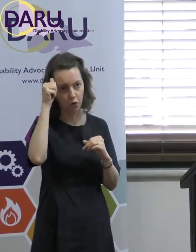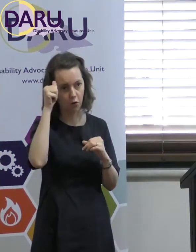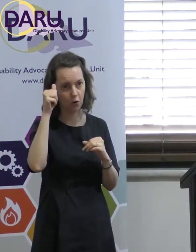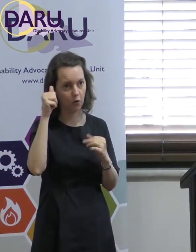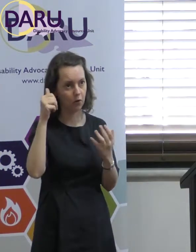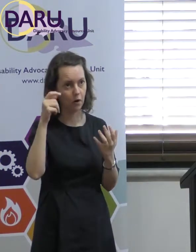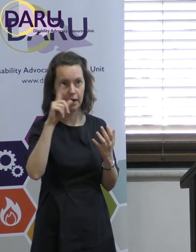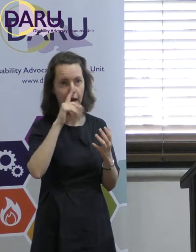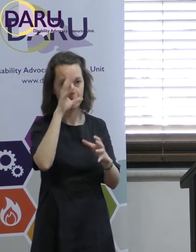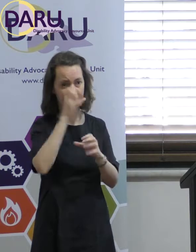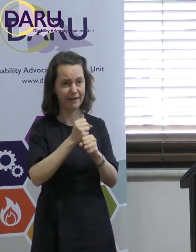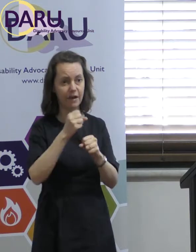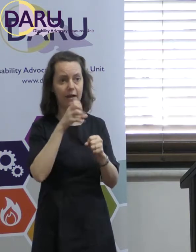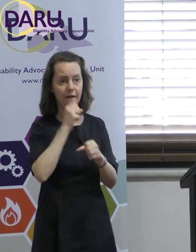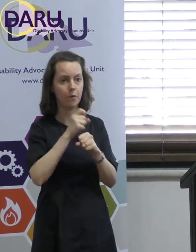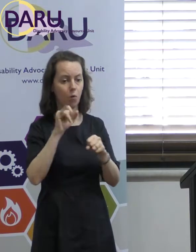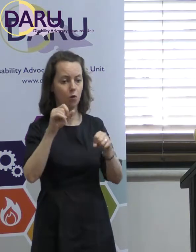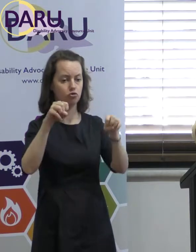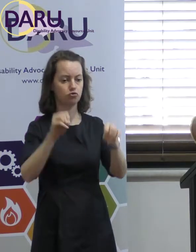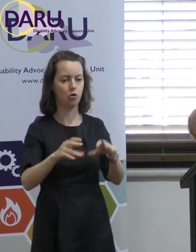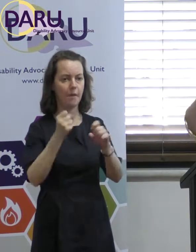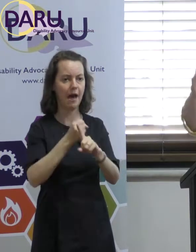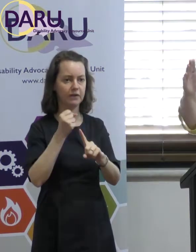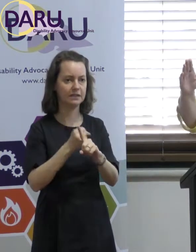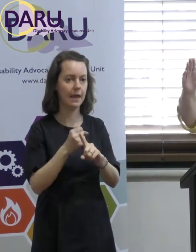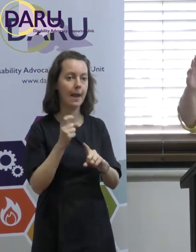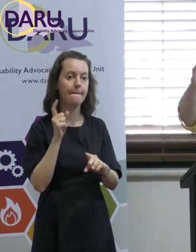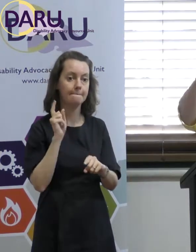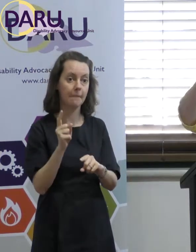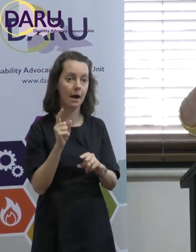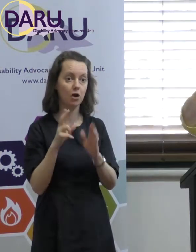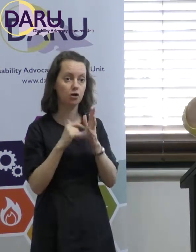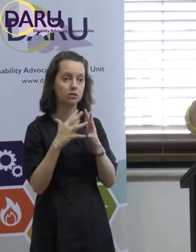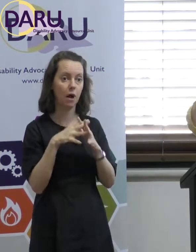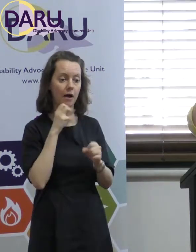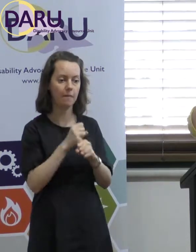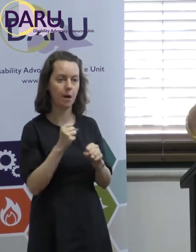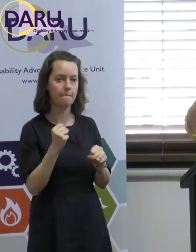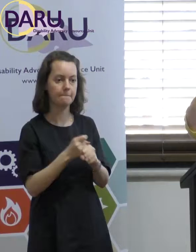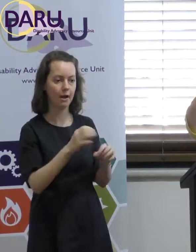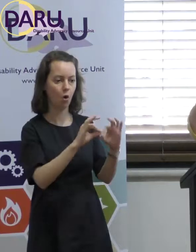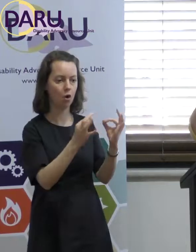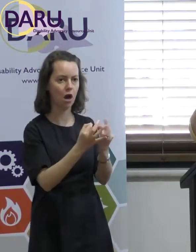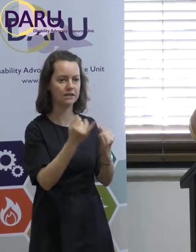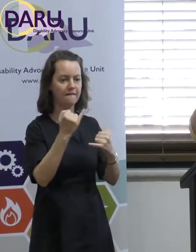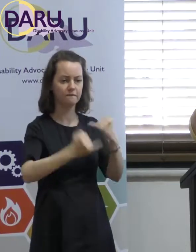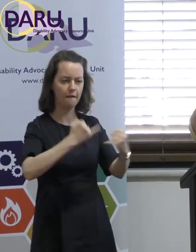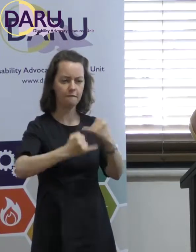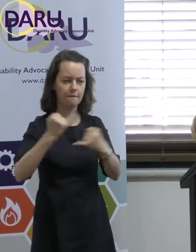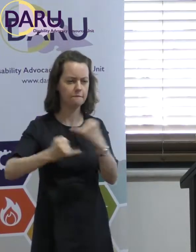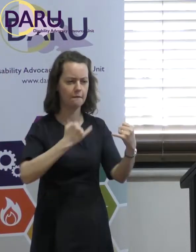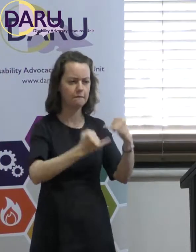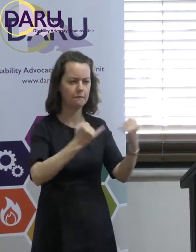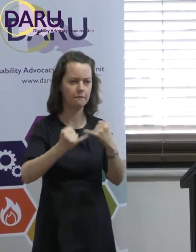believe the government will drop it. But they may make the organisations keep fighting so that it gets so close to the end of June next